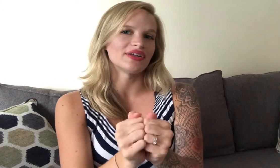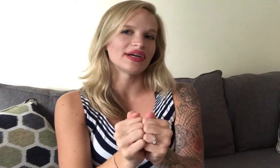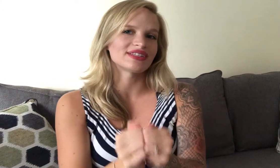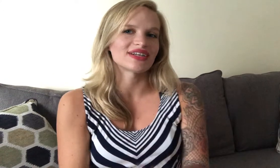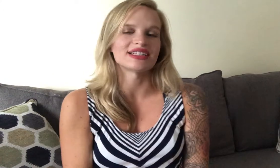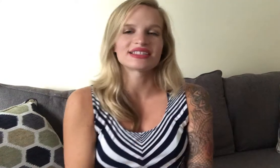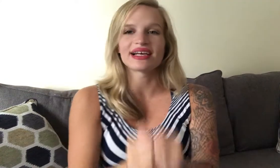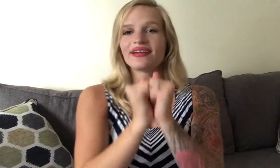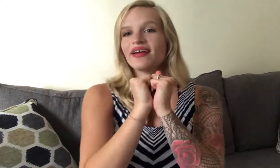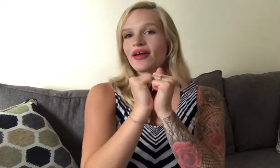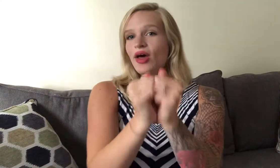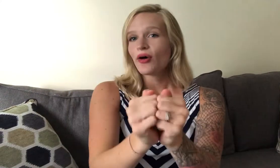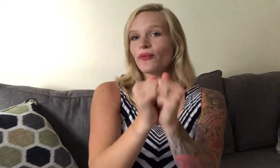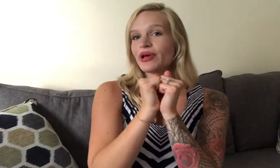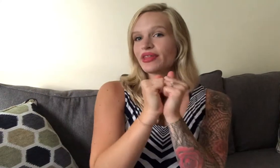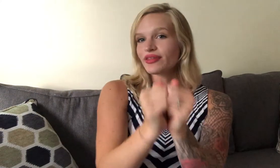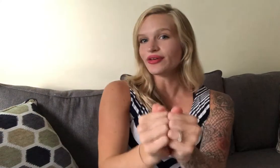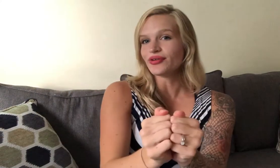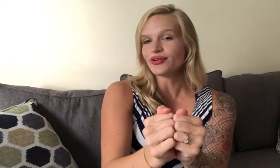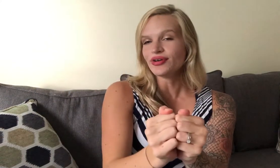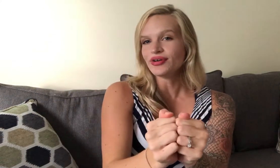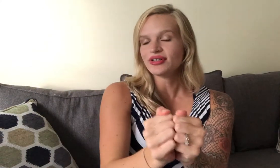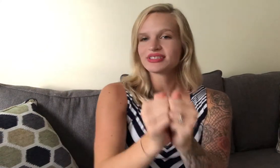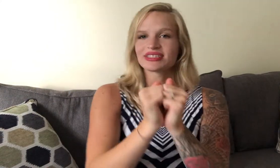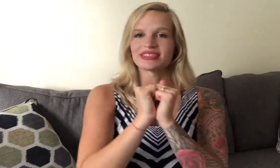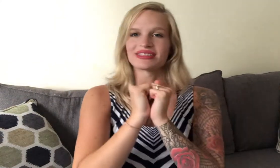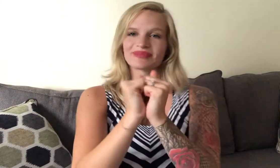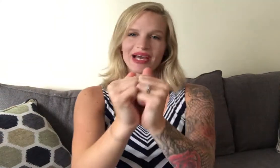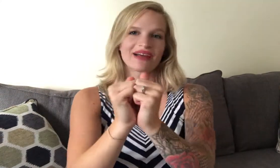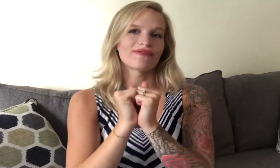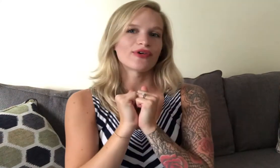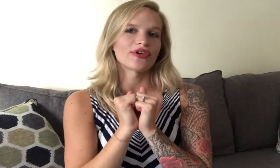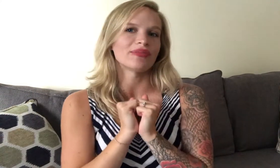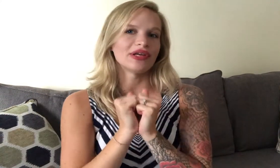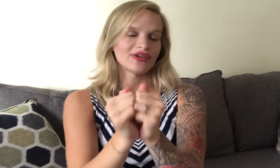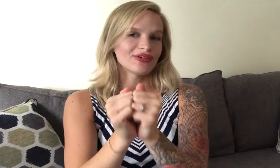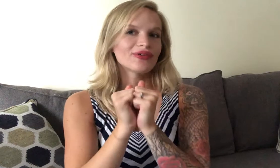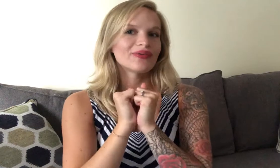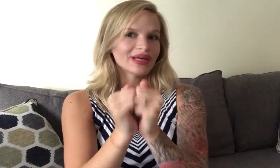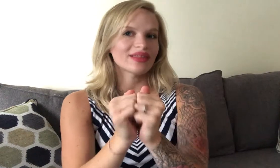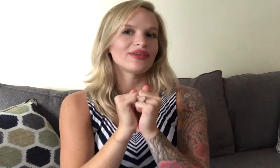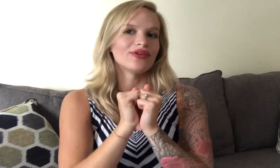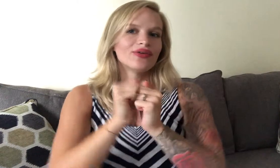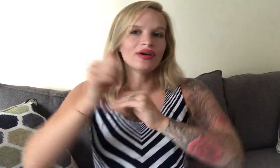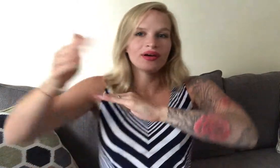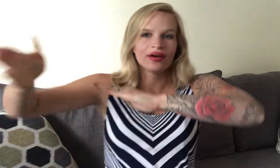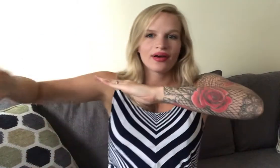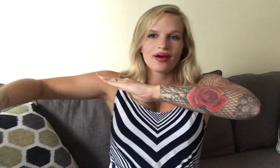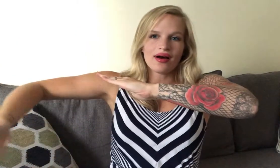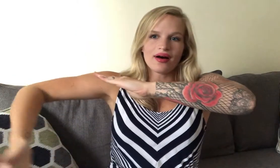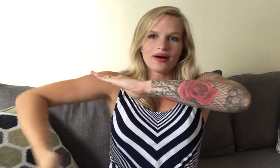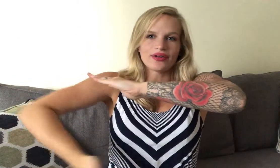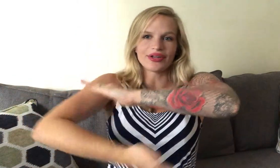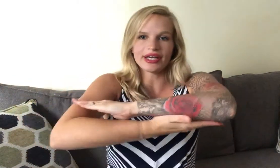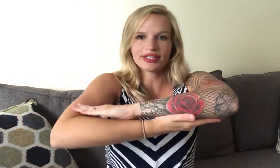night so I just said with you so this is back and forth me and you with you all night